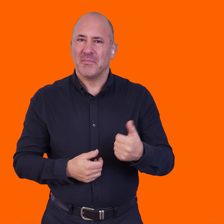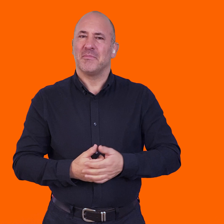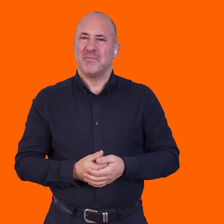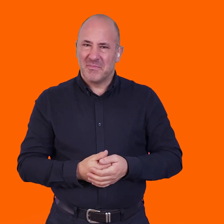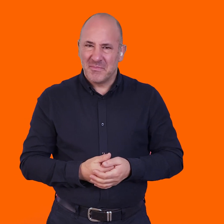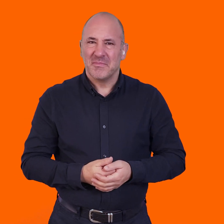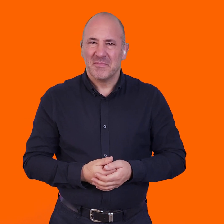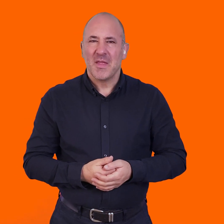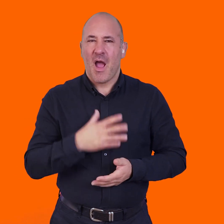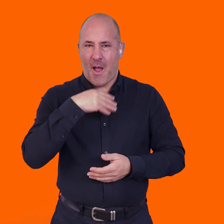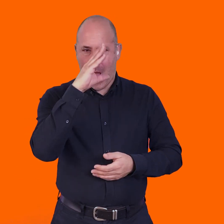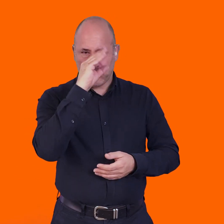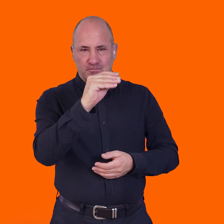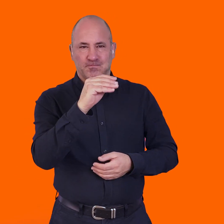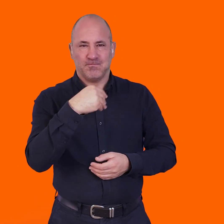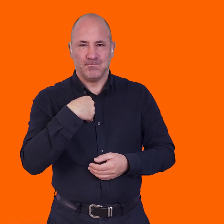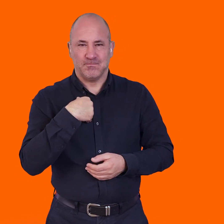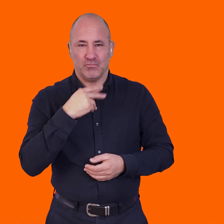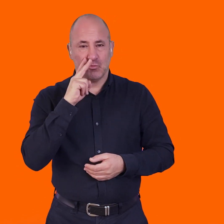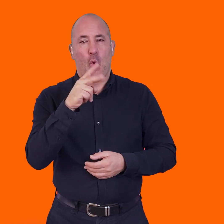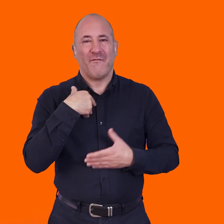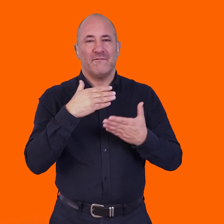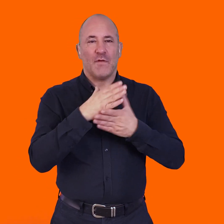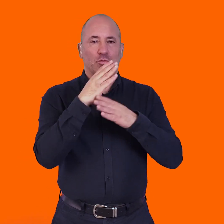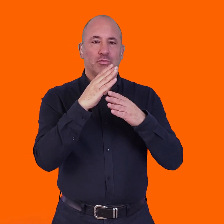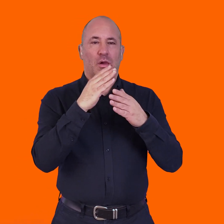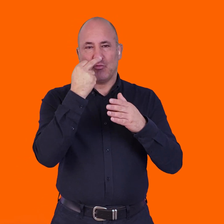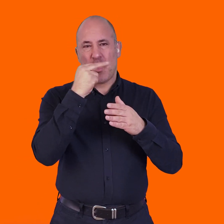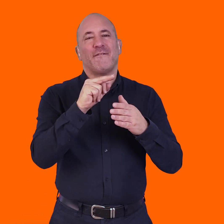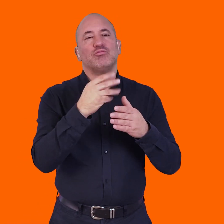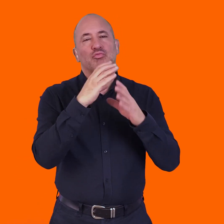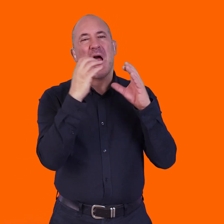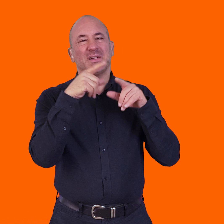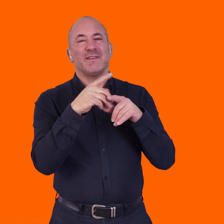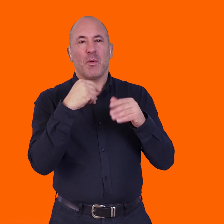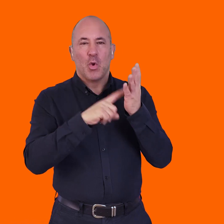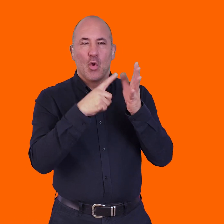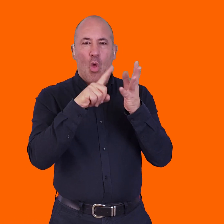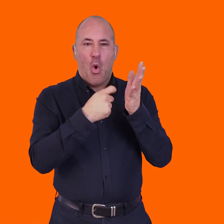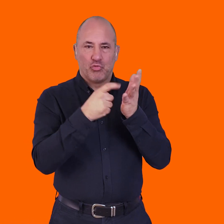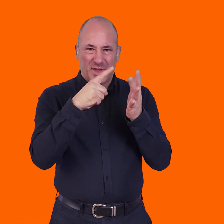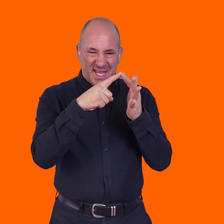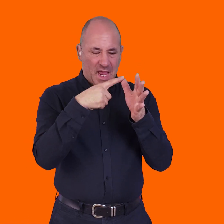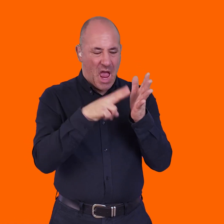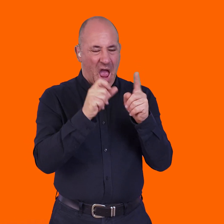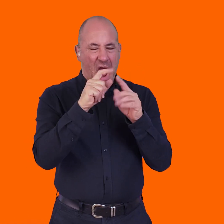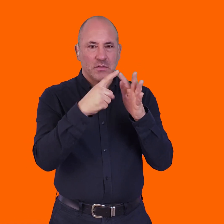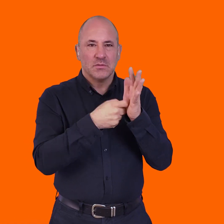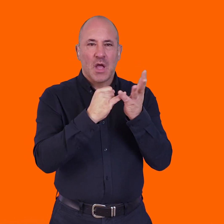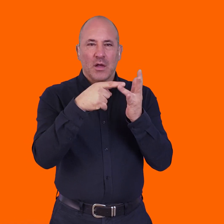that's great. I just wanted to tell you, I saw a virtual reality piece by Laurie Anderson. Oh, lucky you.